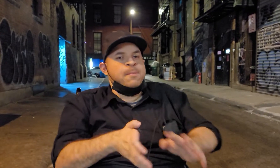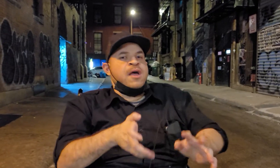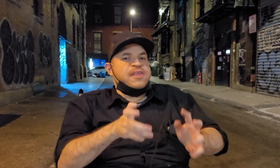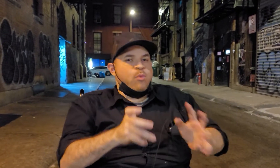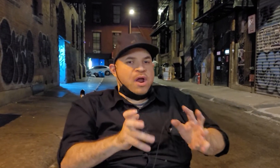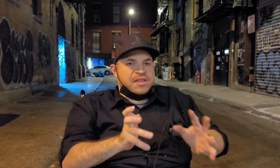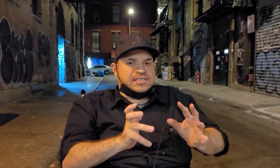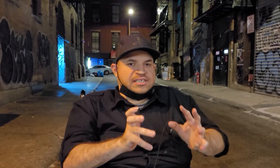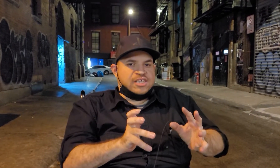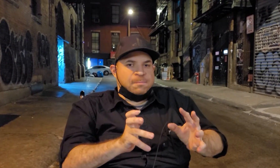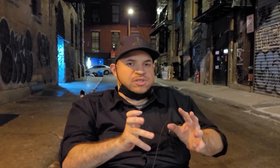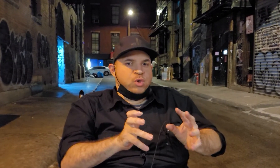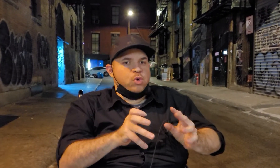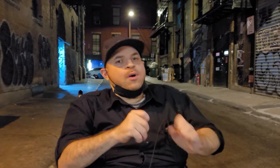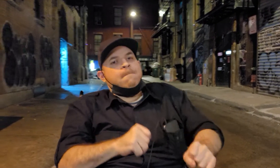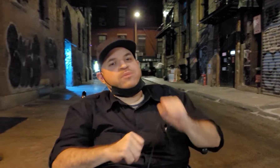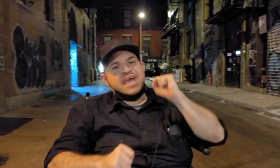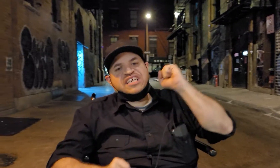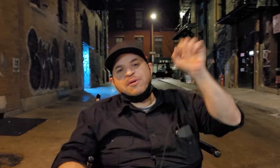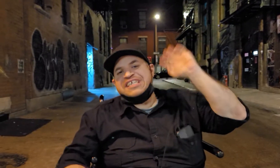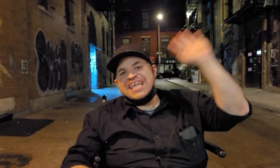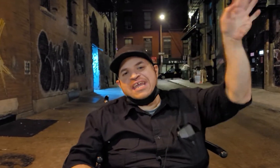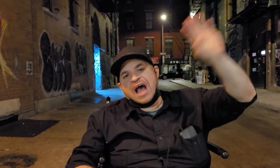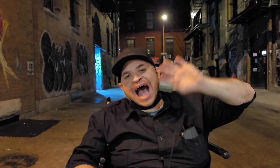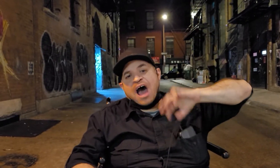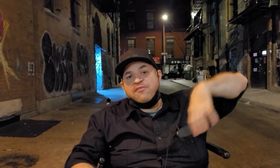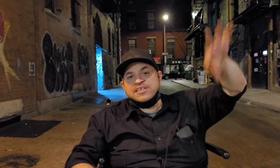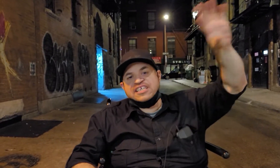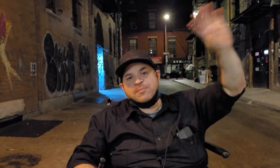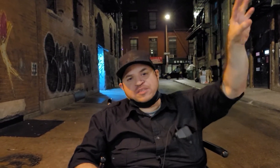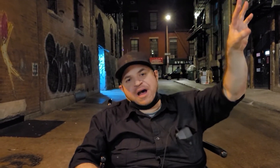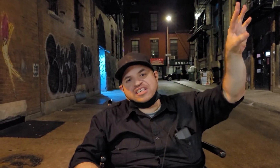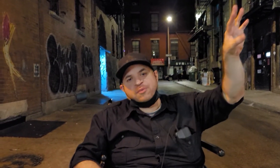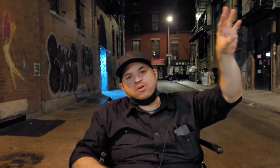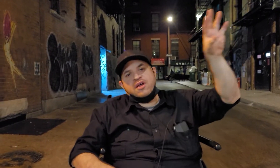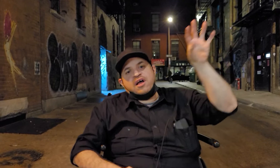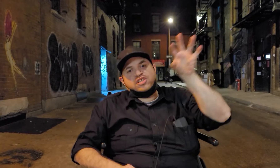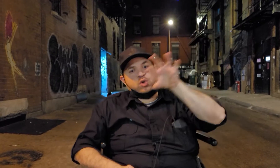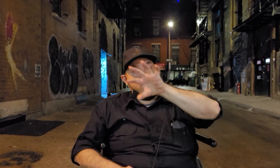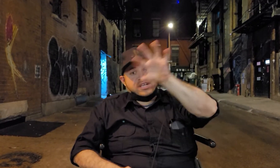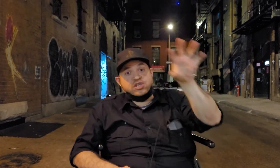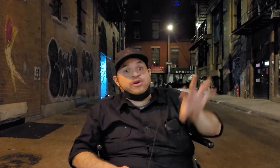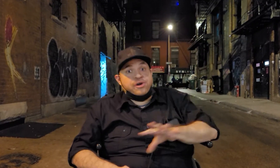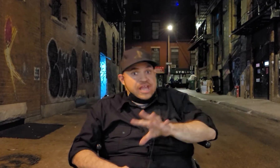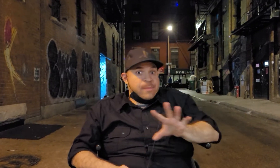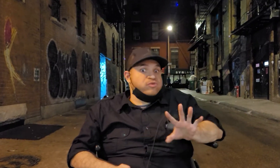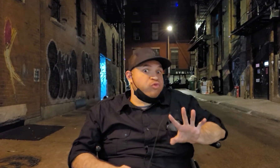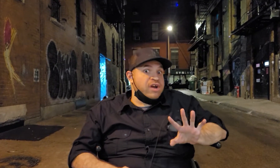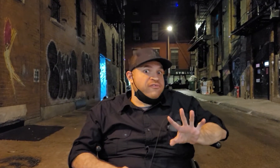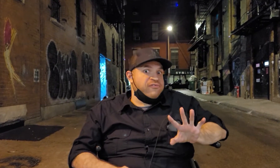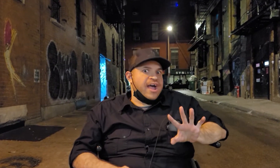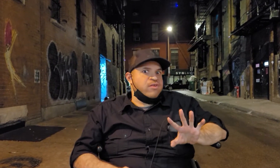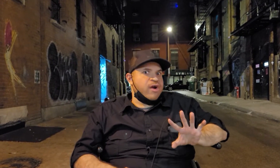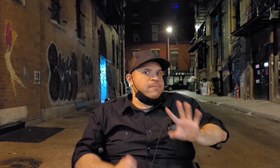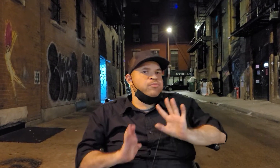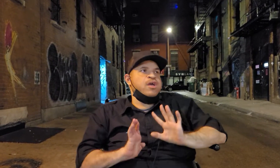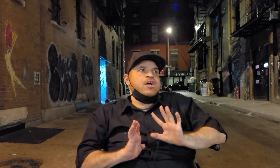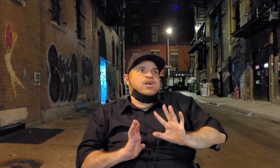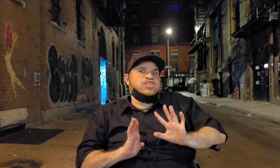they wanted the system to get as much heat out of the system as possible to make sure your games run fine right so